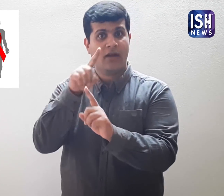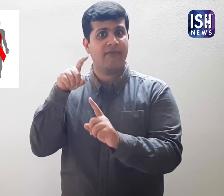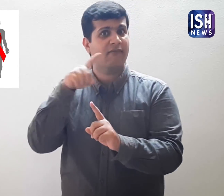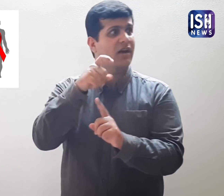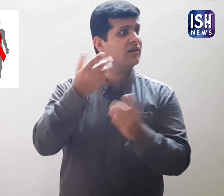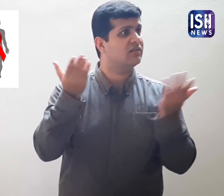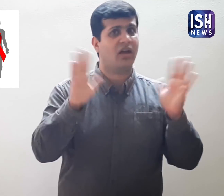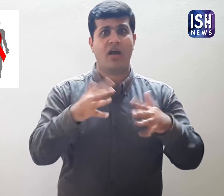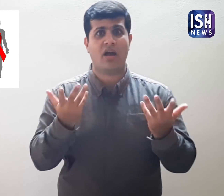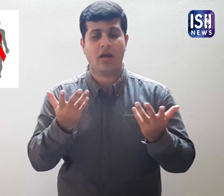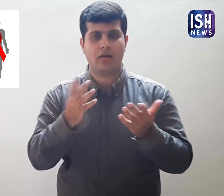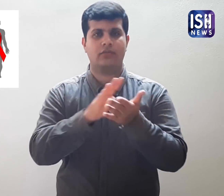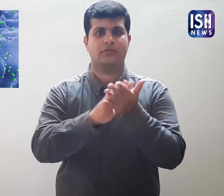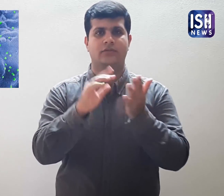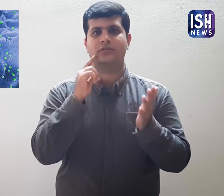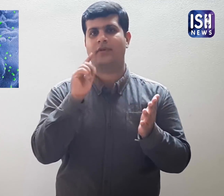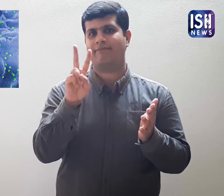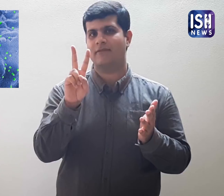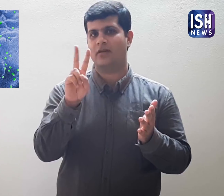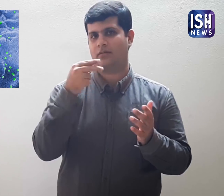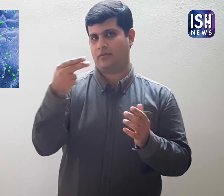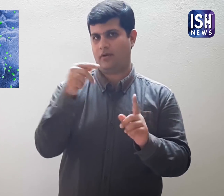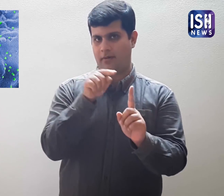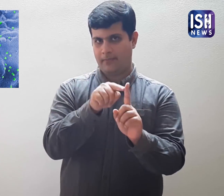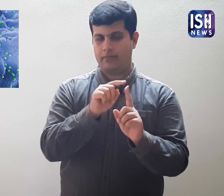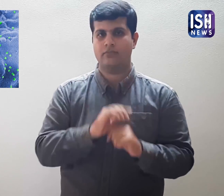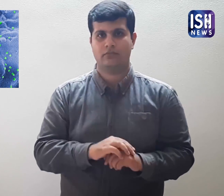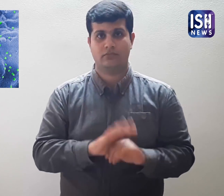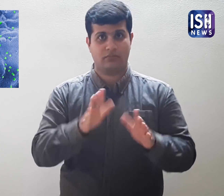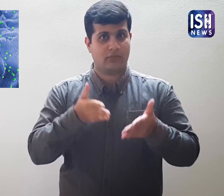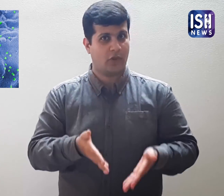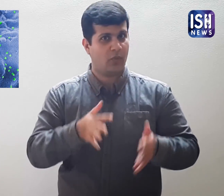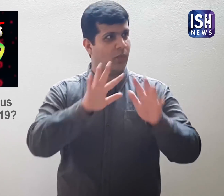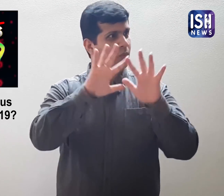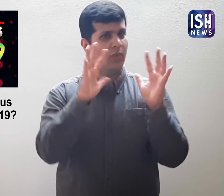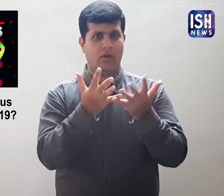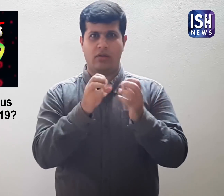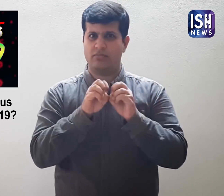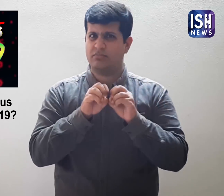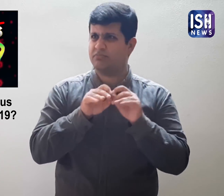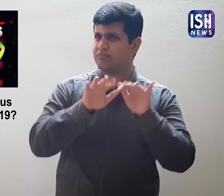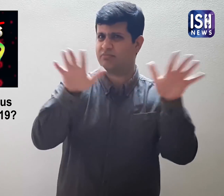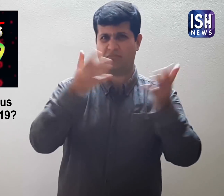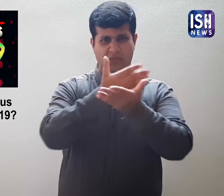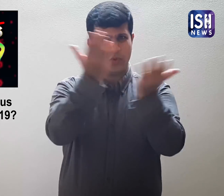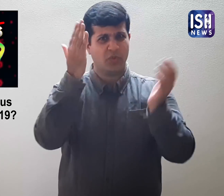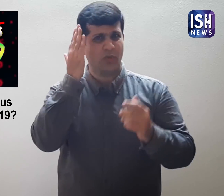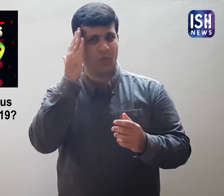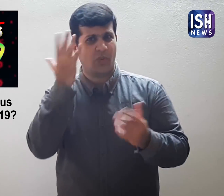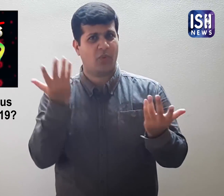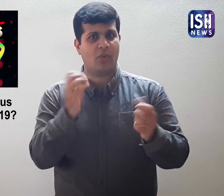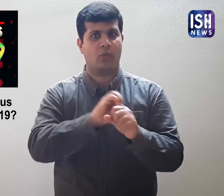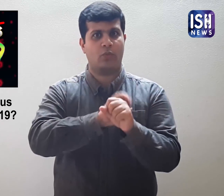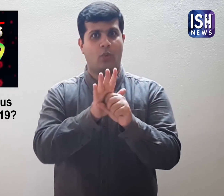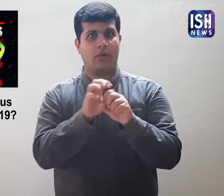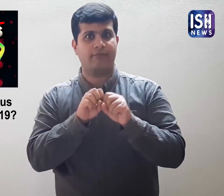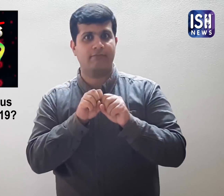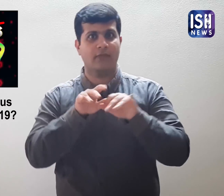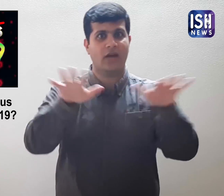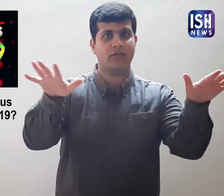Which virus causes it? It is HIV. Currently, the disease that has spread all over the world is the coronavirus.